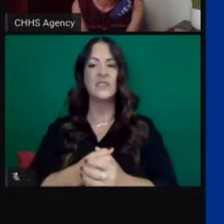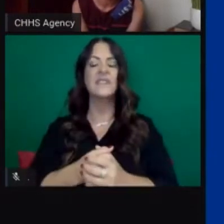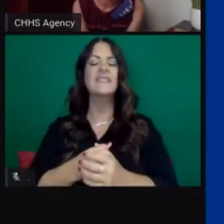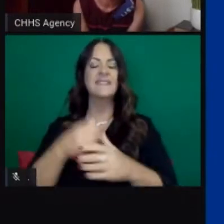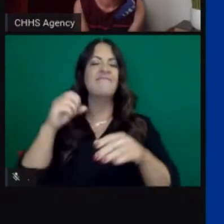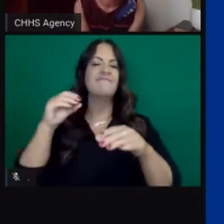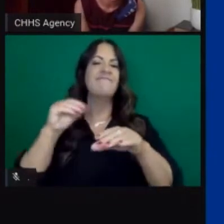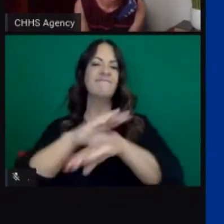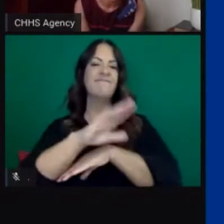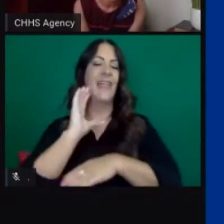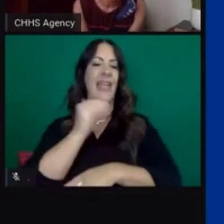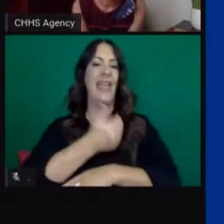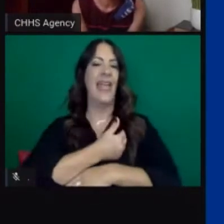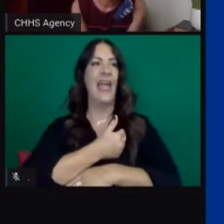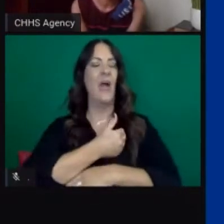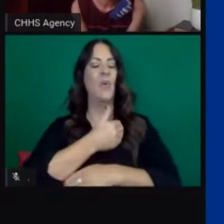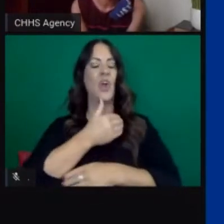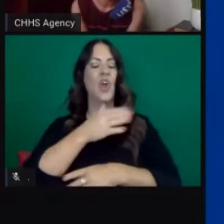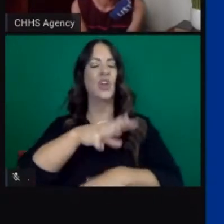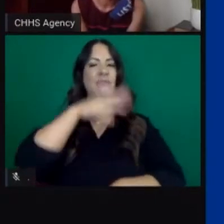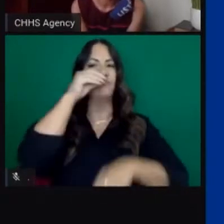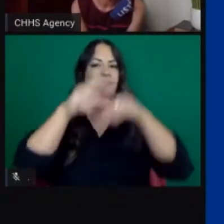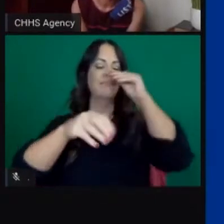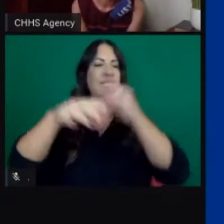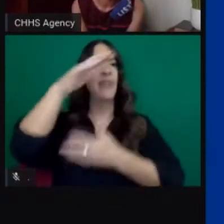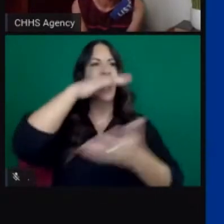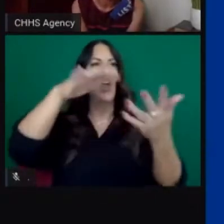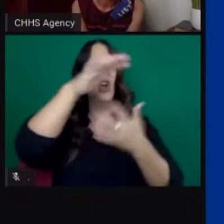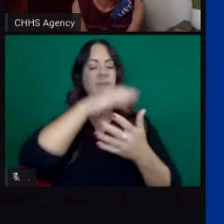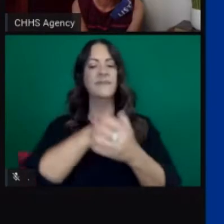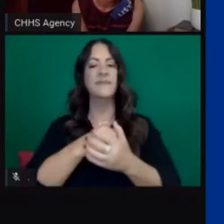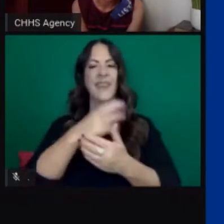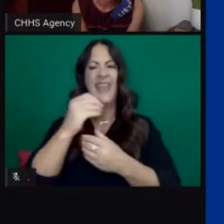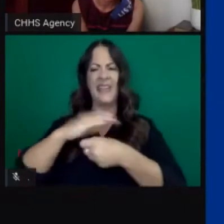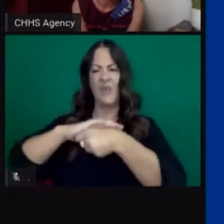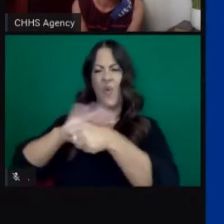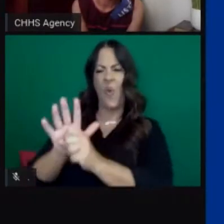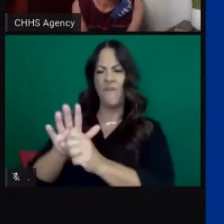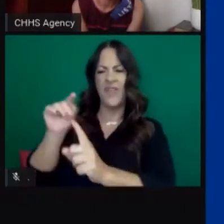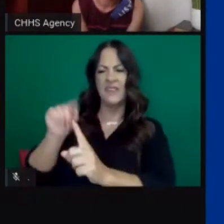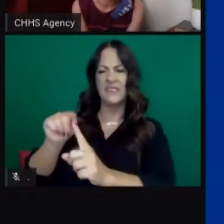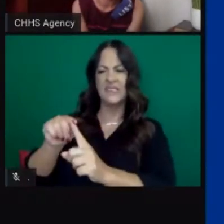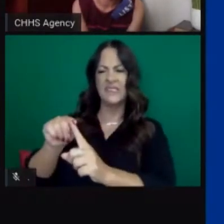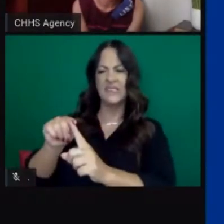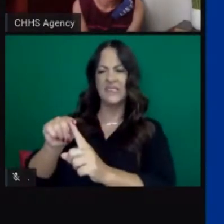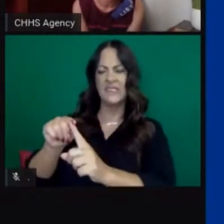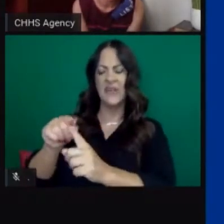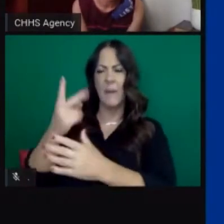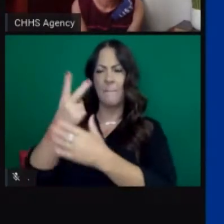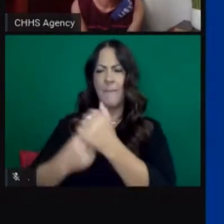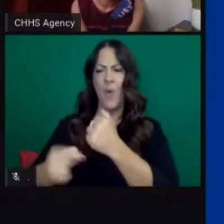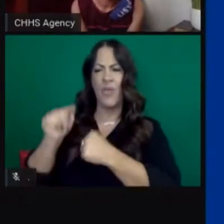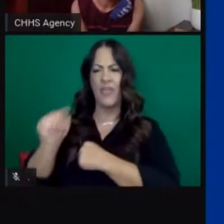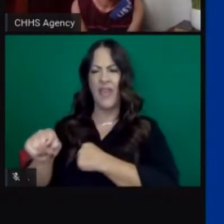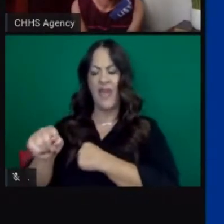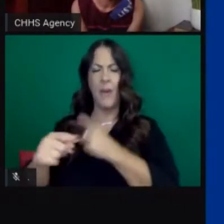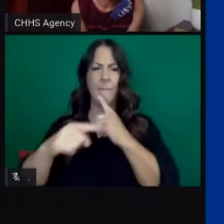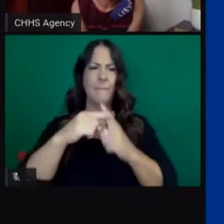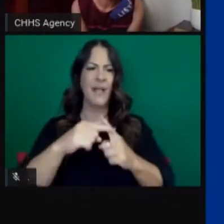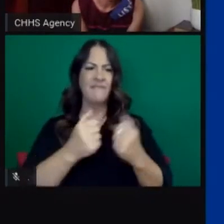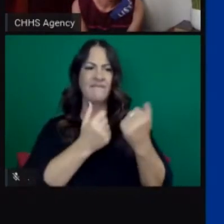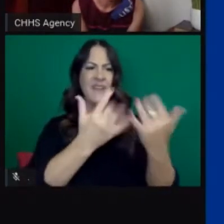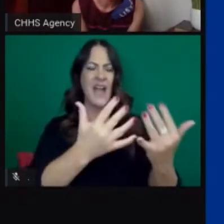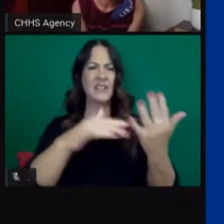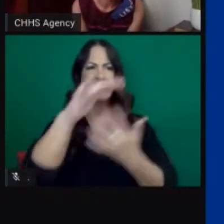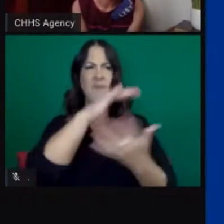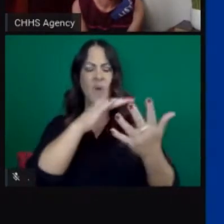quality and COVID-19 is thinking about how we can shelter people safely when we have a pandemic. And we are